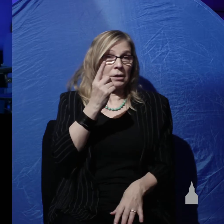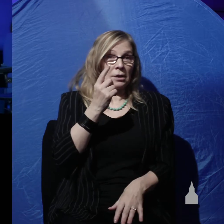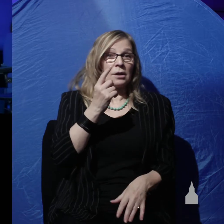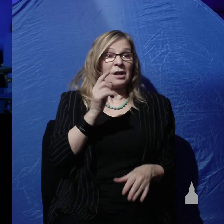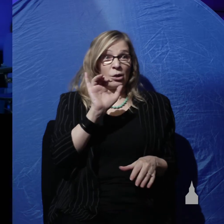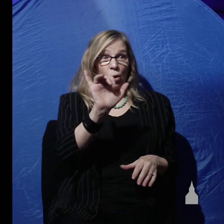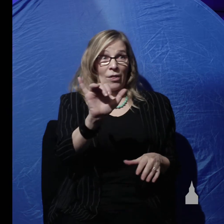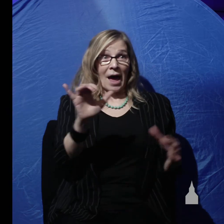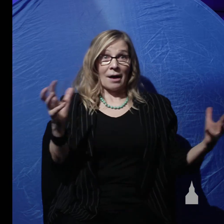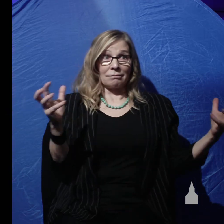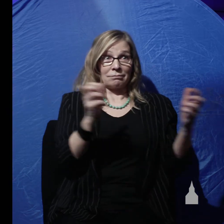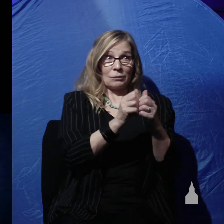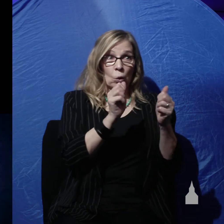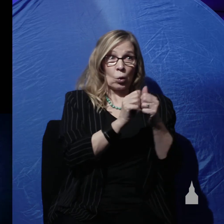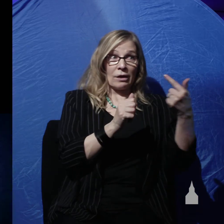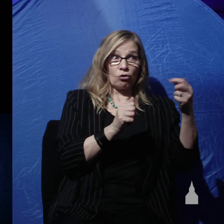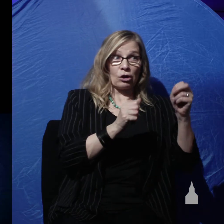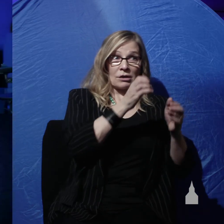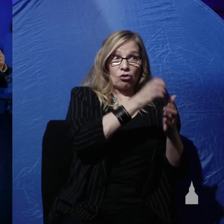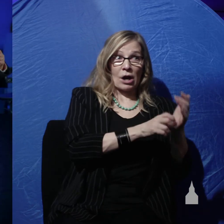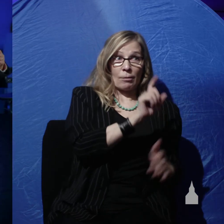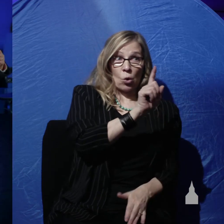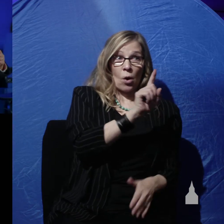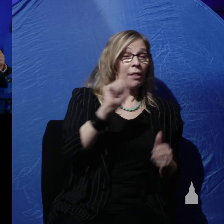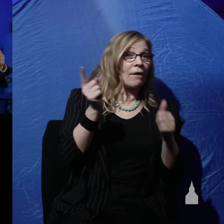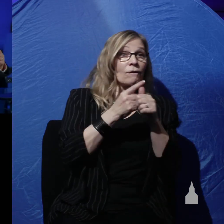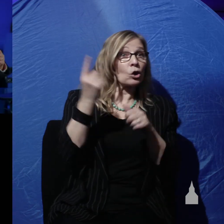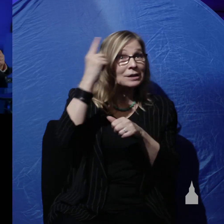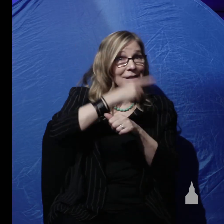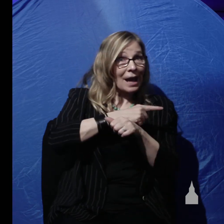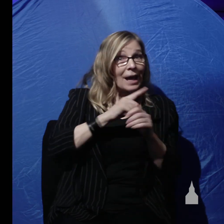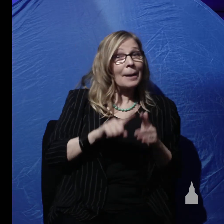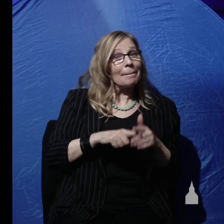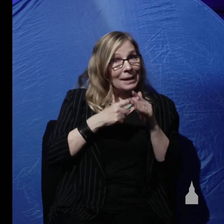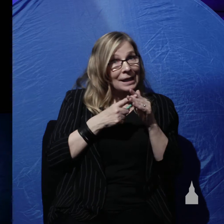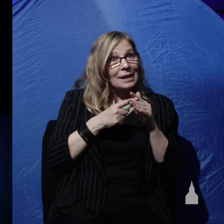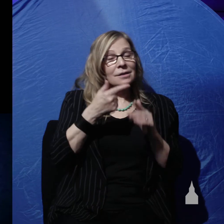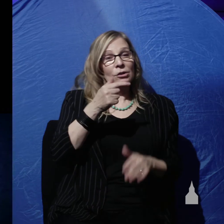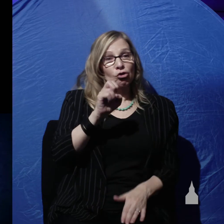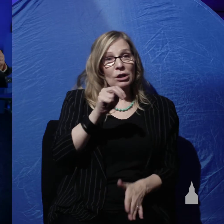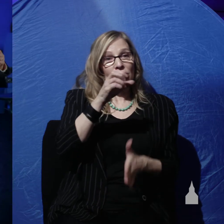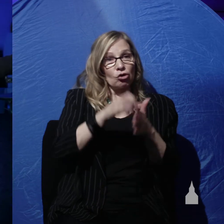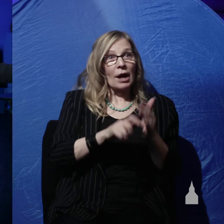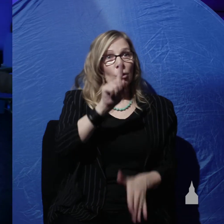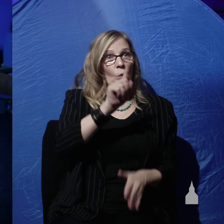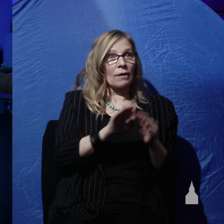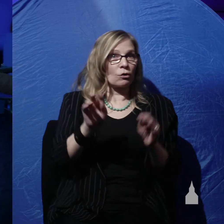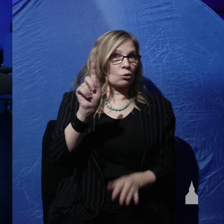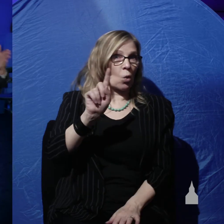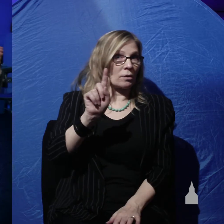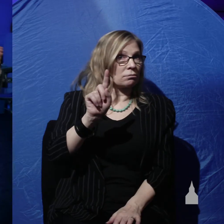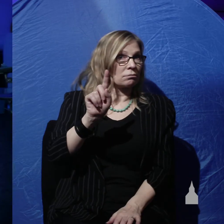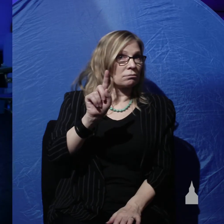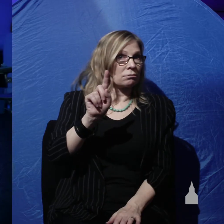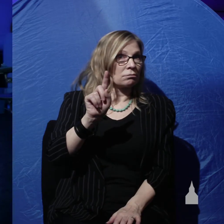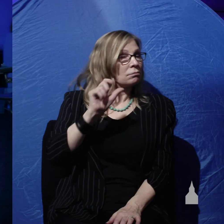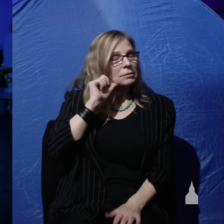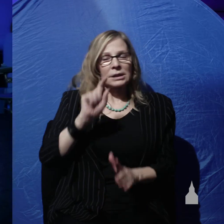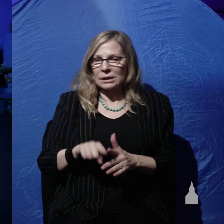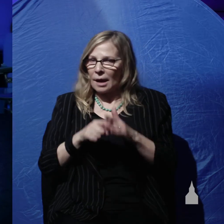1 tells me that the first day begins in Genesis 1 verse 1. It does not begin in verse